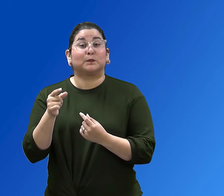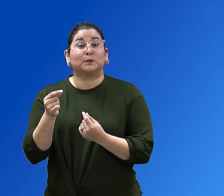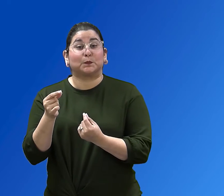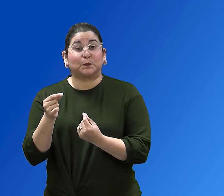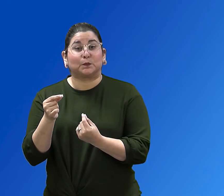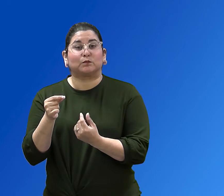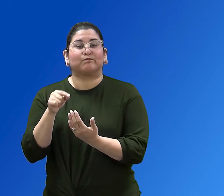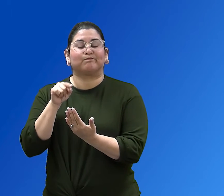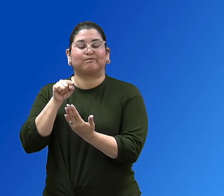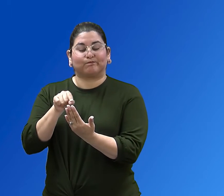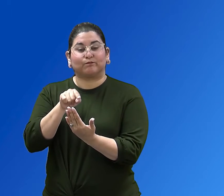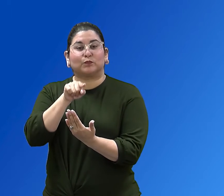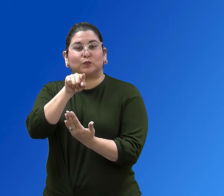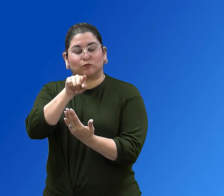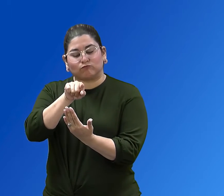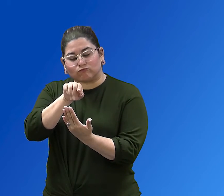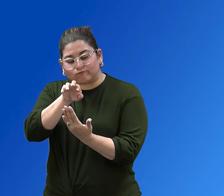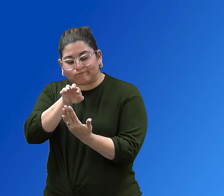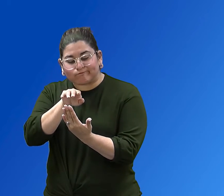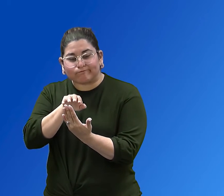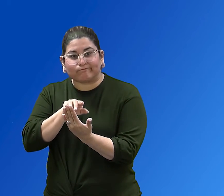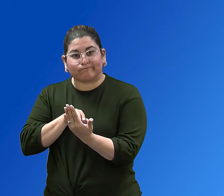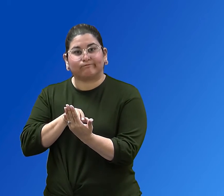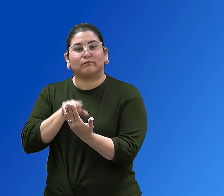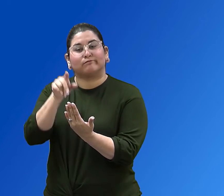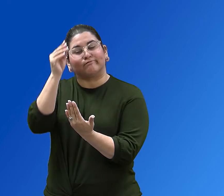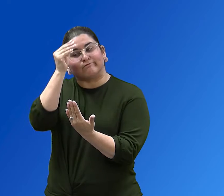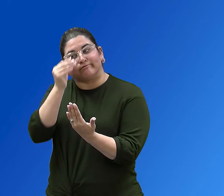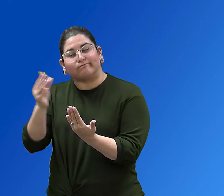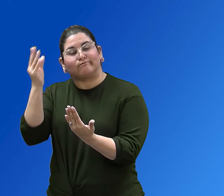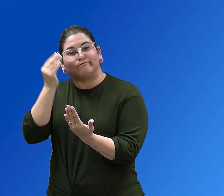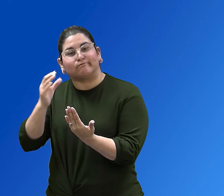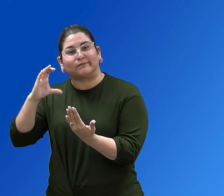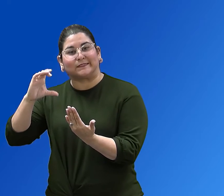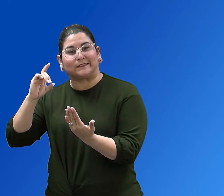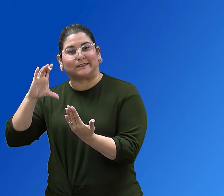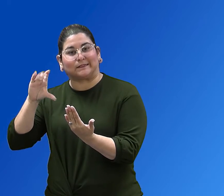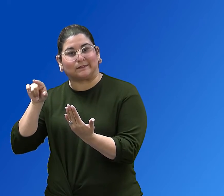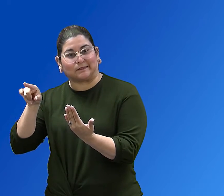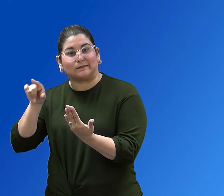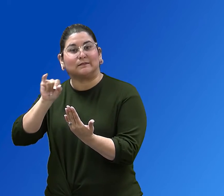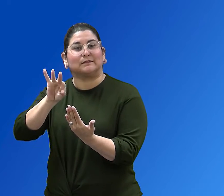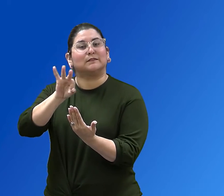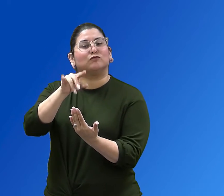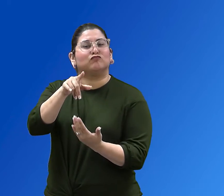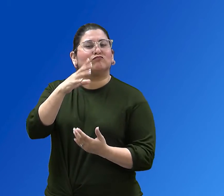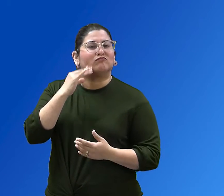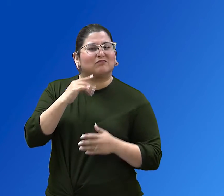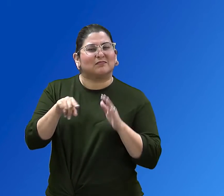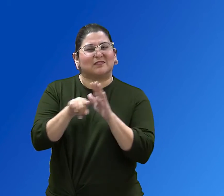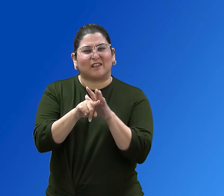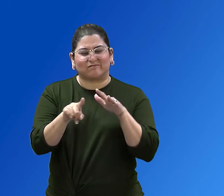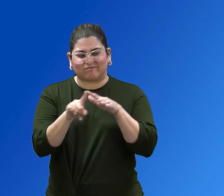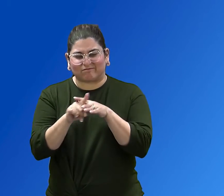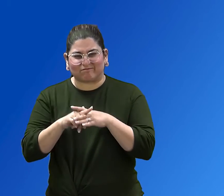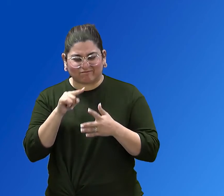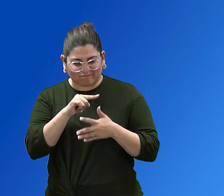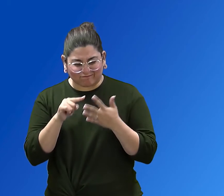Through V-SAFE, you can tell CDC if you have any side effects after getting a